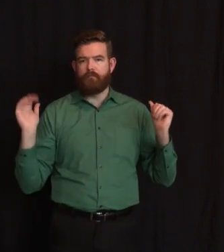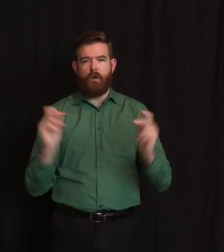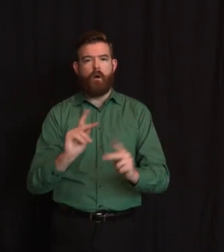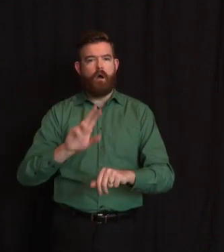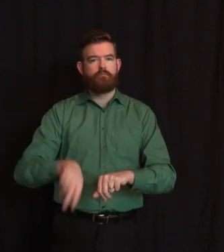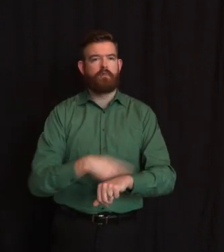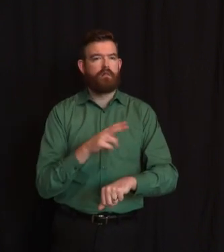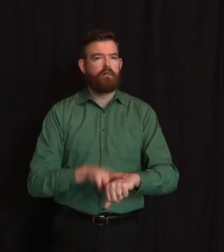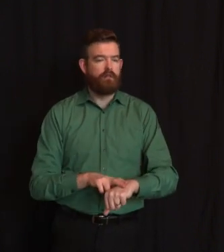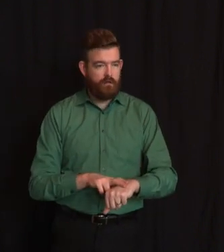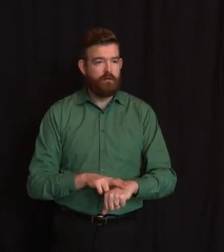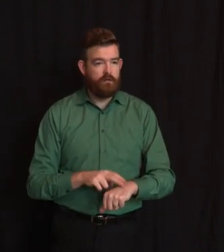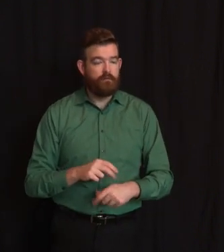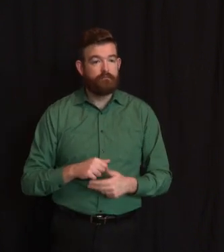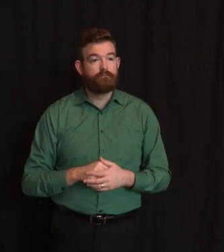I thought it was a decent discussion.